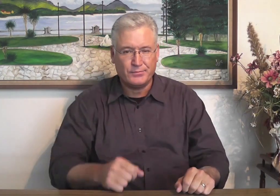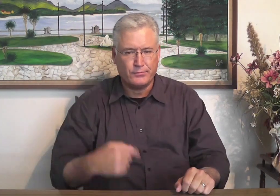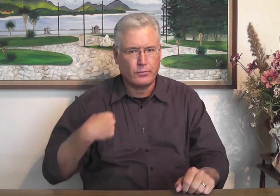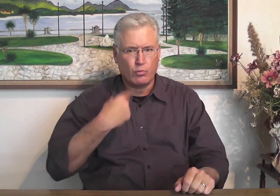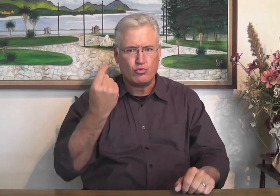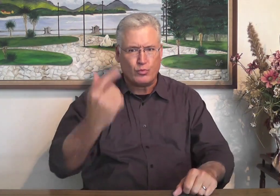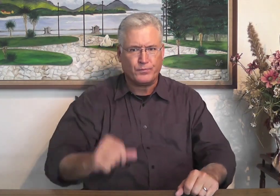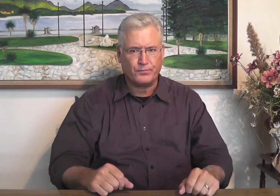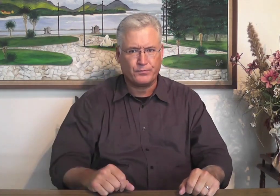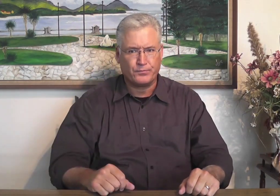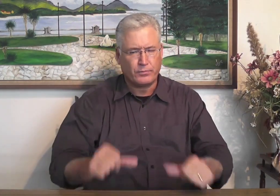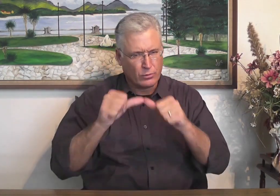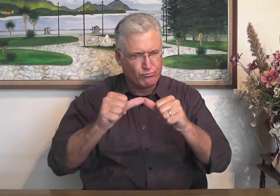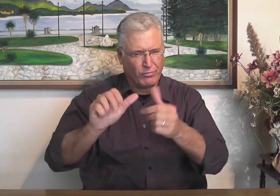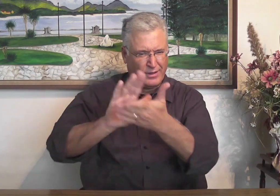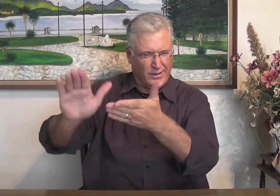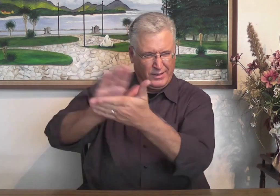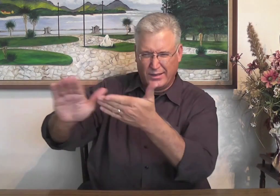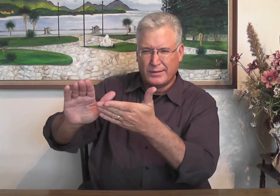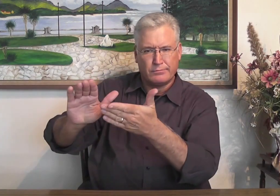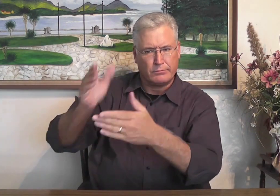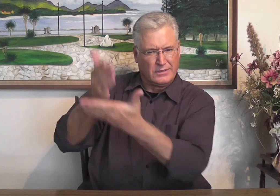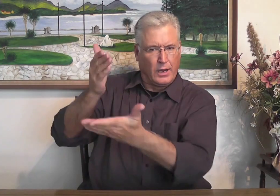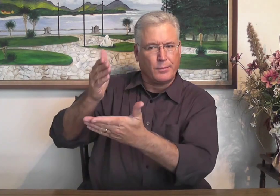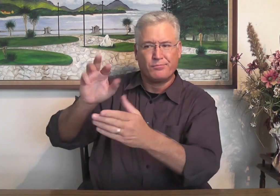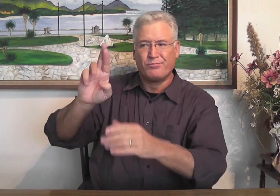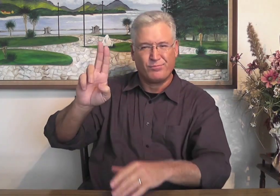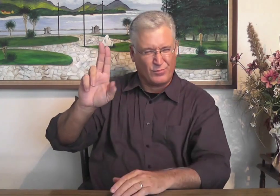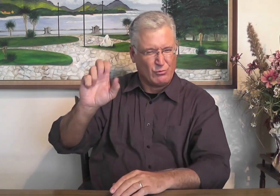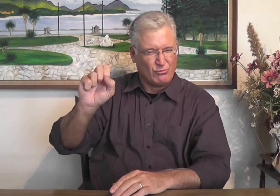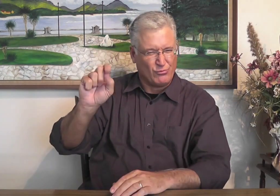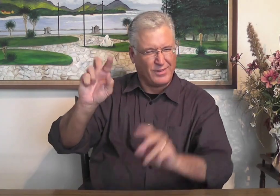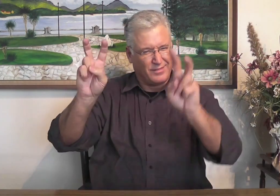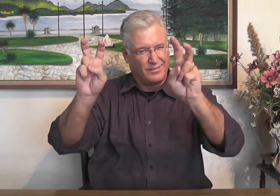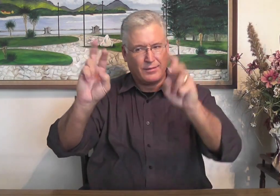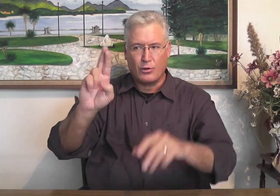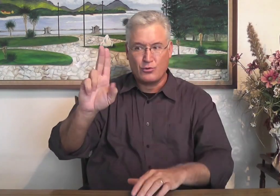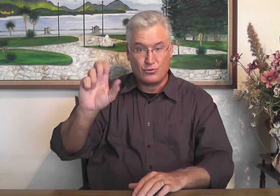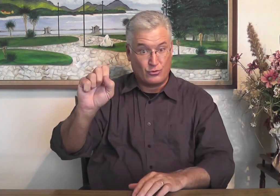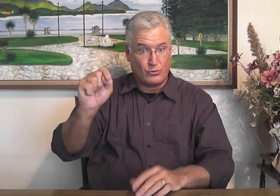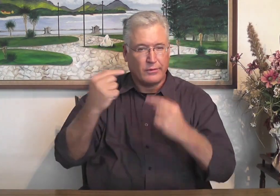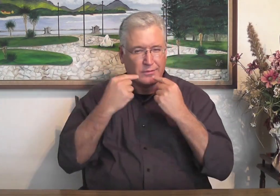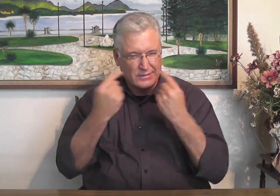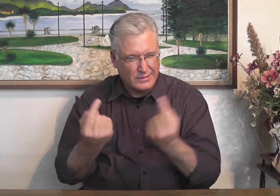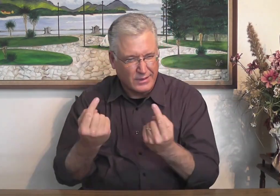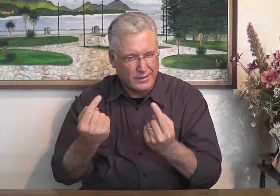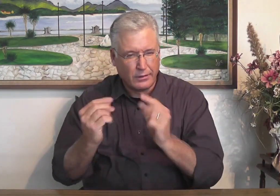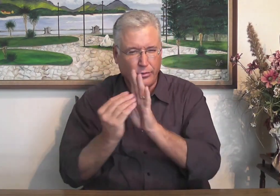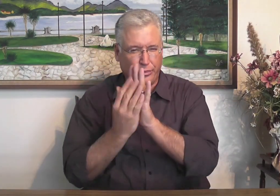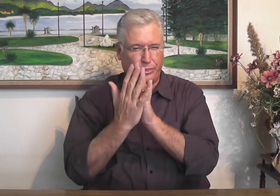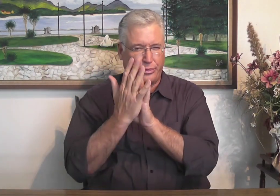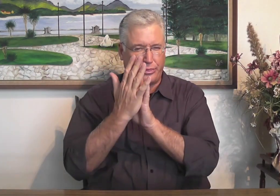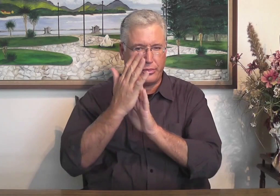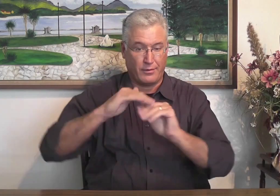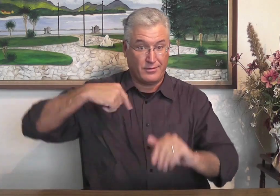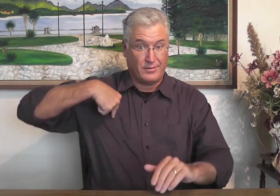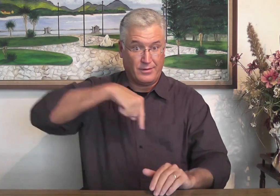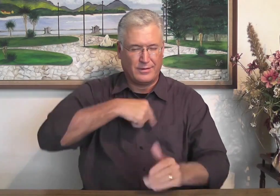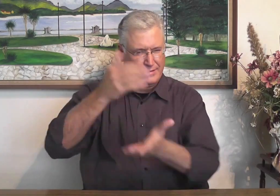statue. So how do we do that? Well, we keep on cleaning to prevent that from happening, not